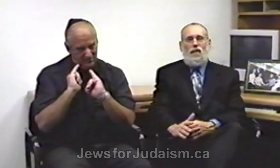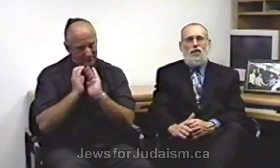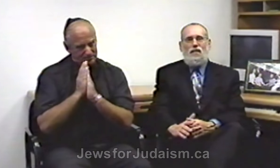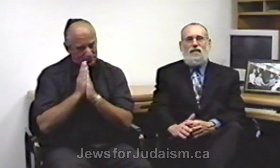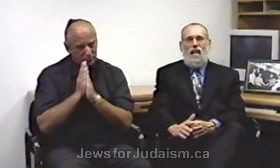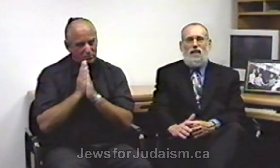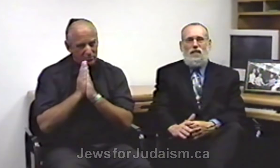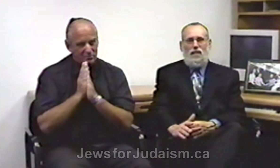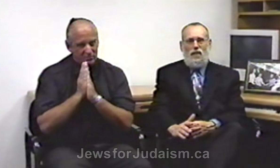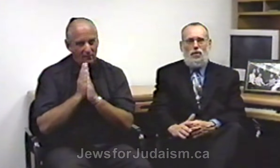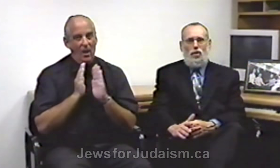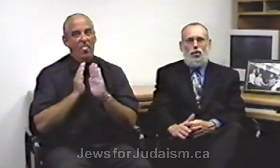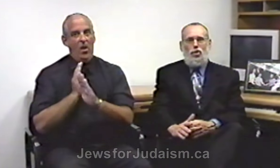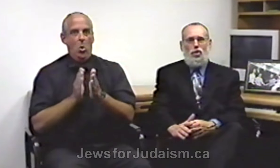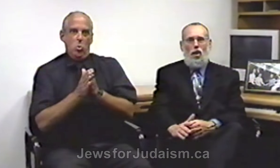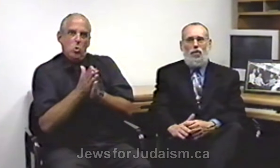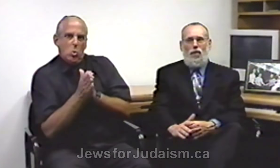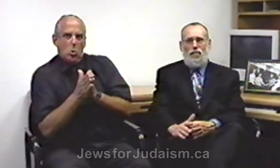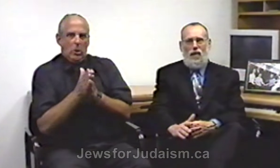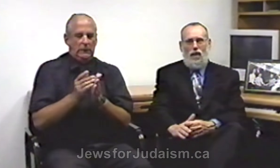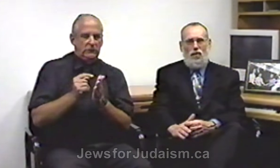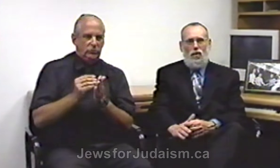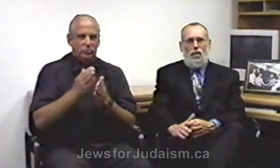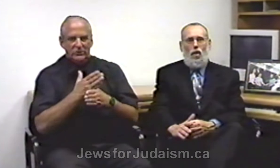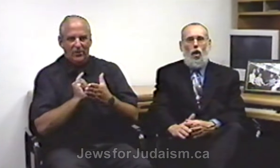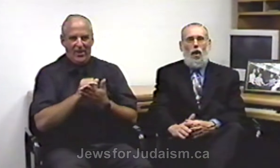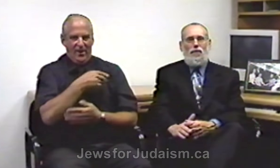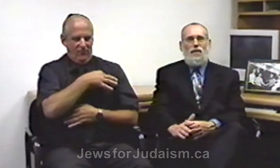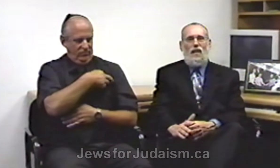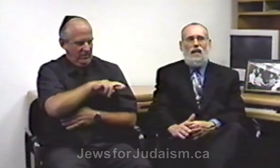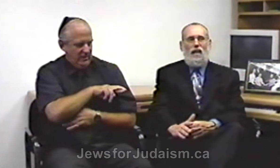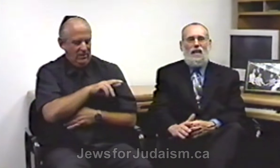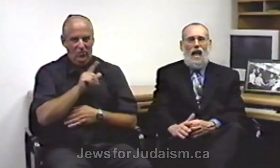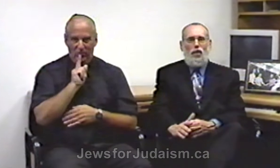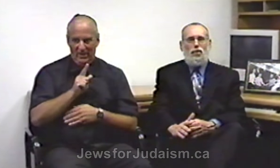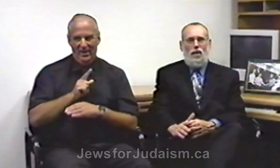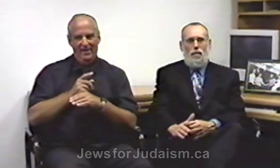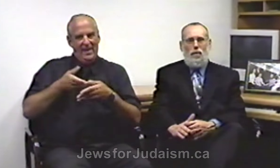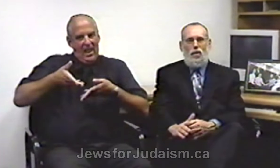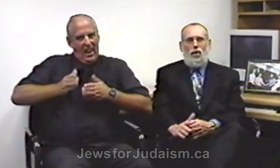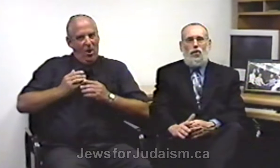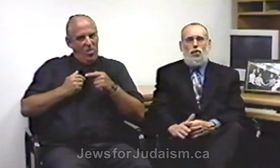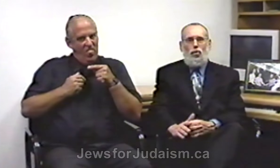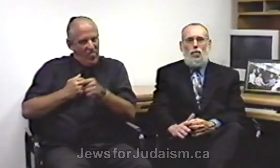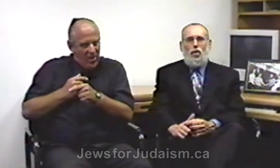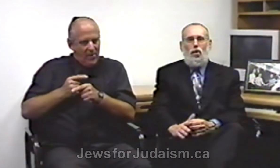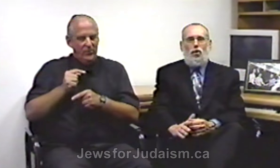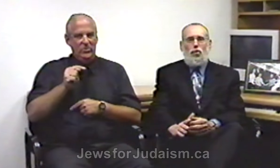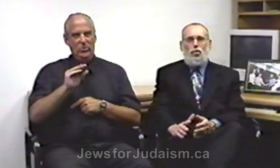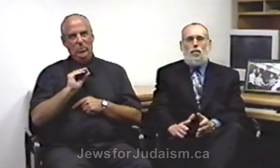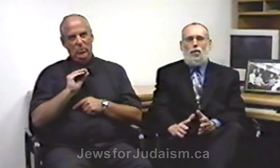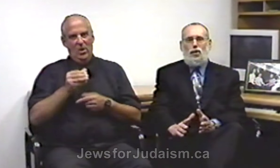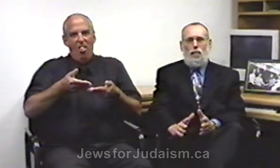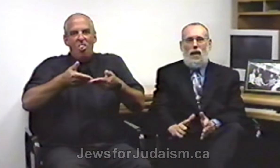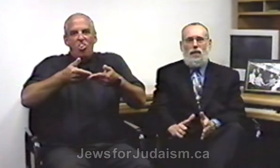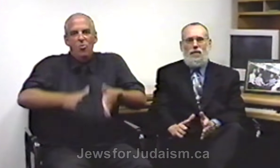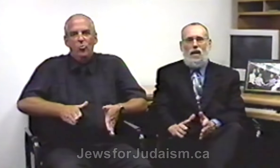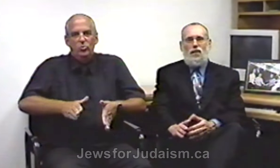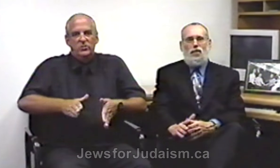their zealousness to share their faith often allows them to lose perspective and